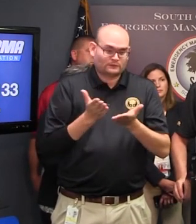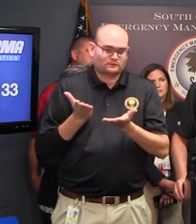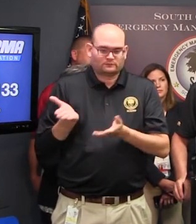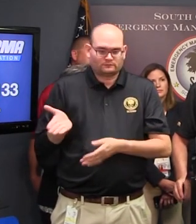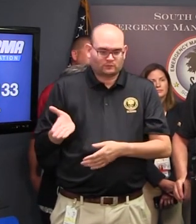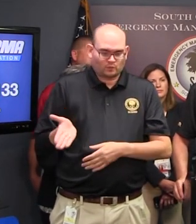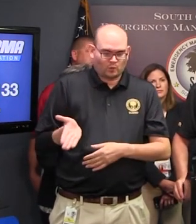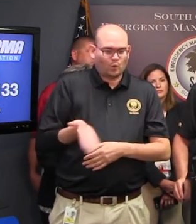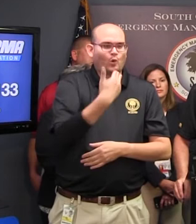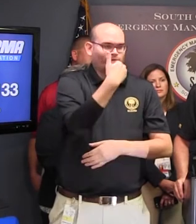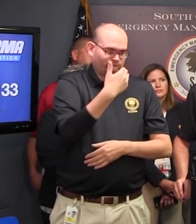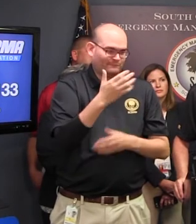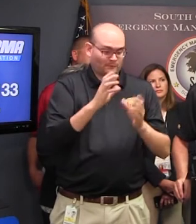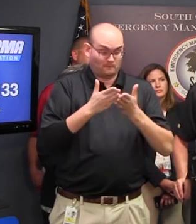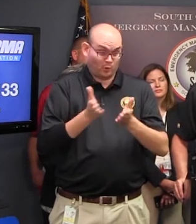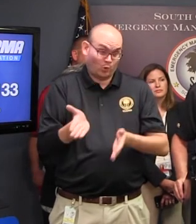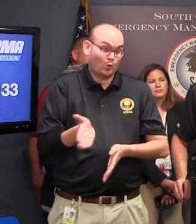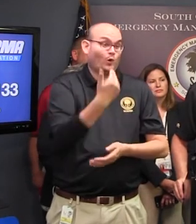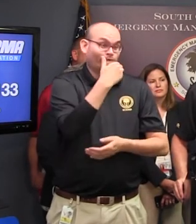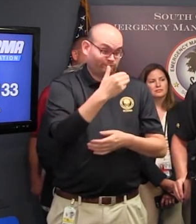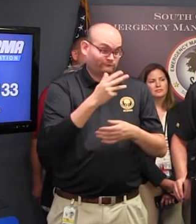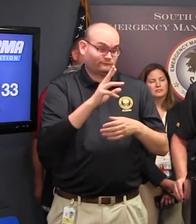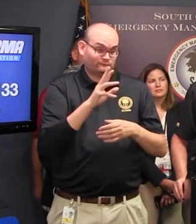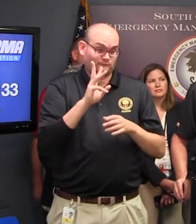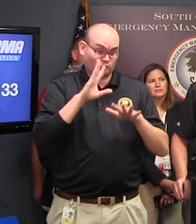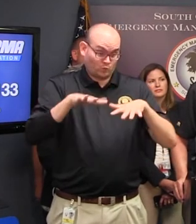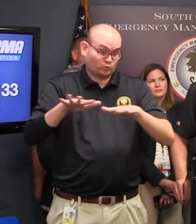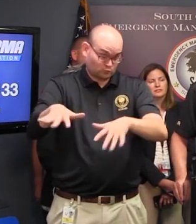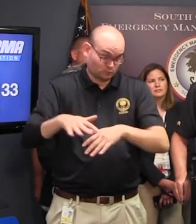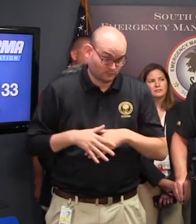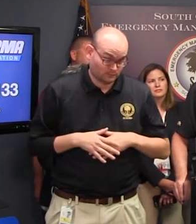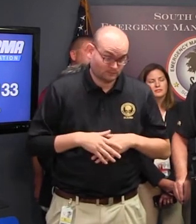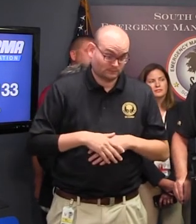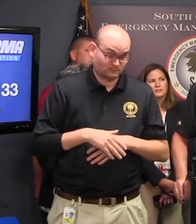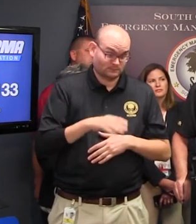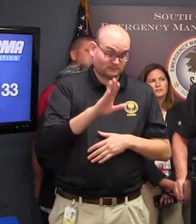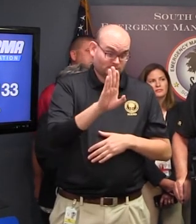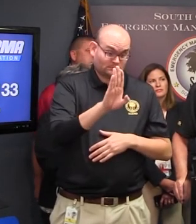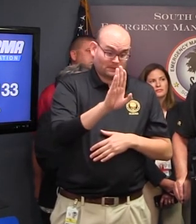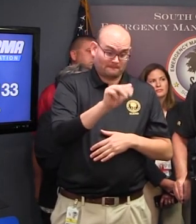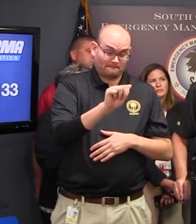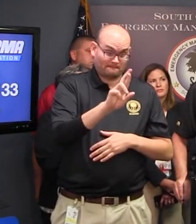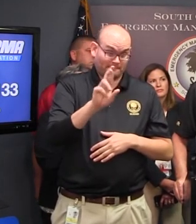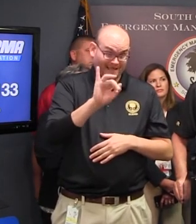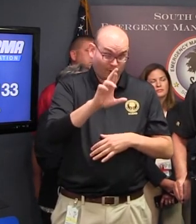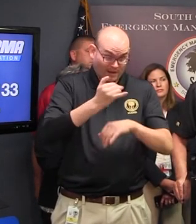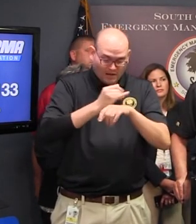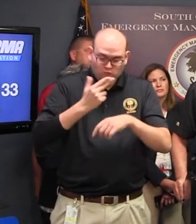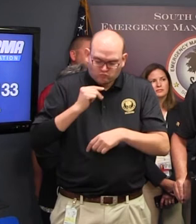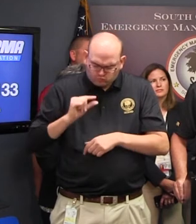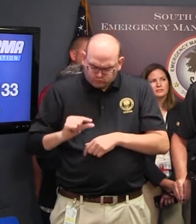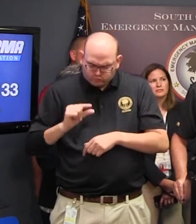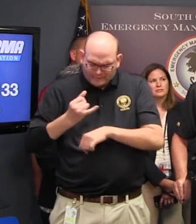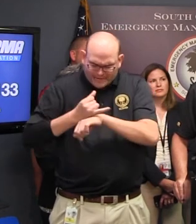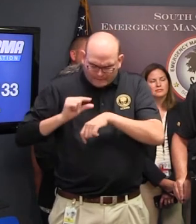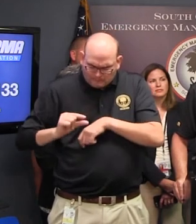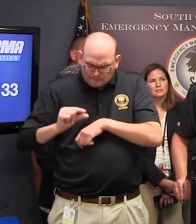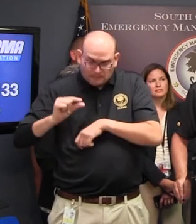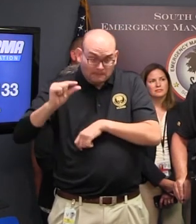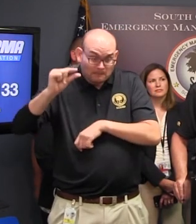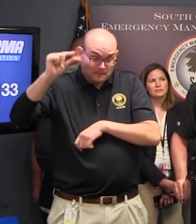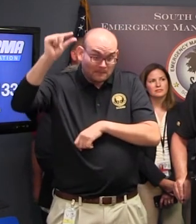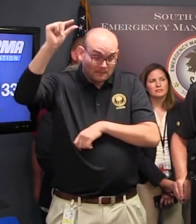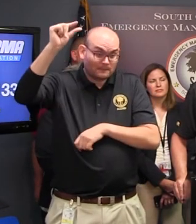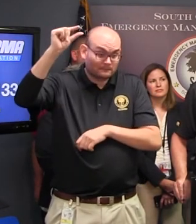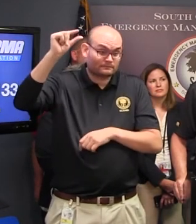local jurisdictions We will be patrolling the barrier islands by water Making sure that any service we can provide